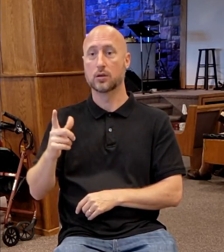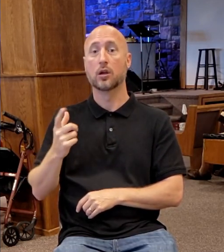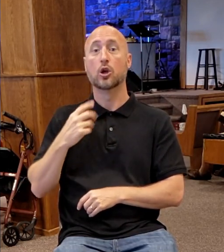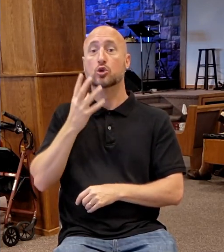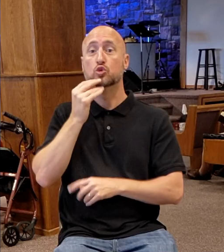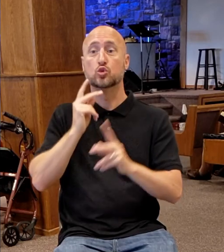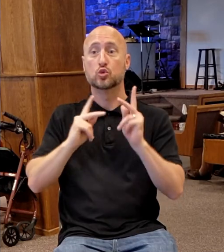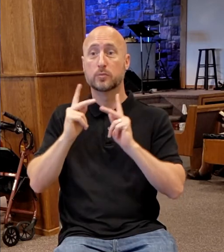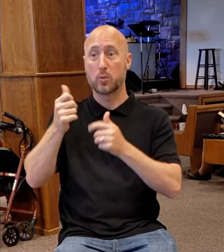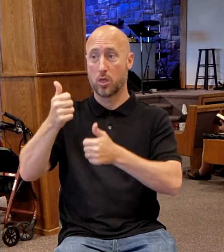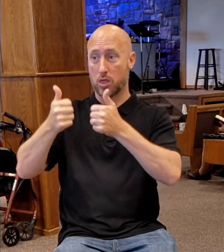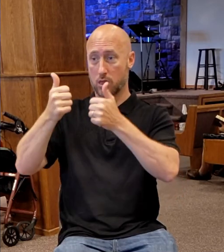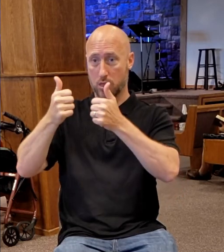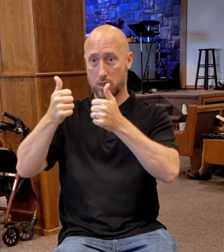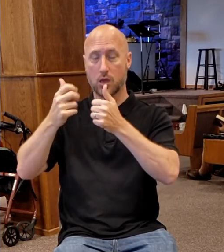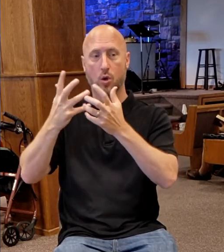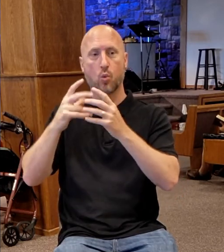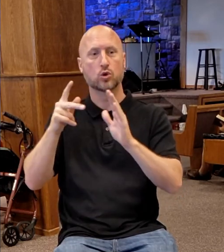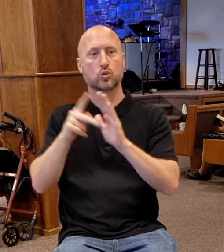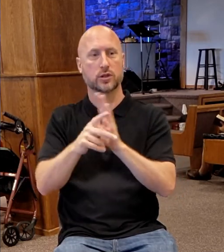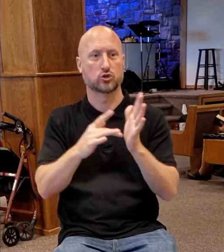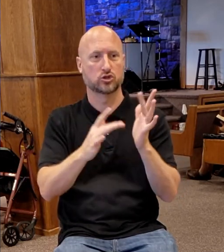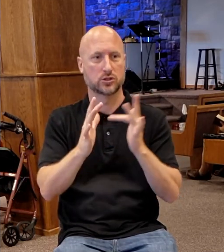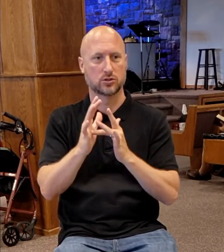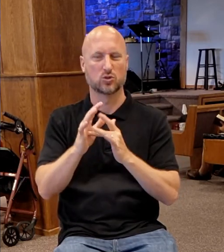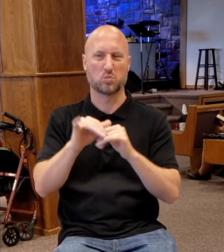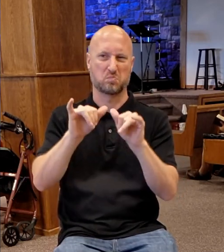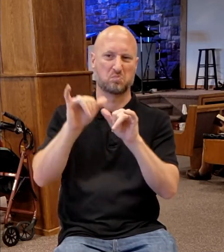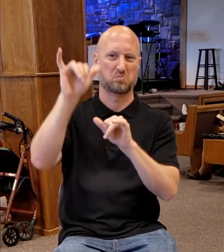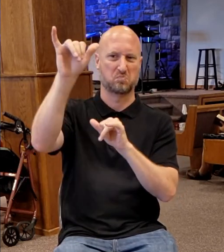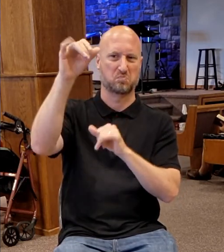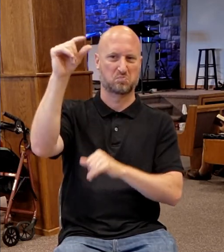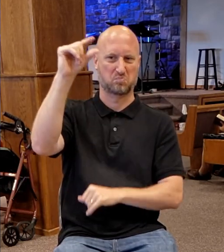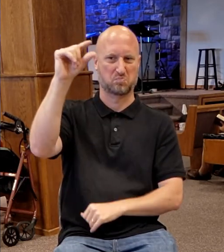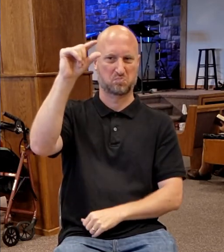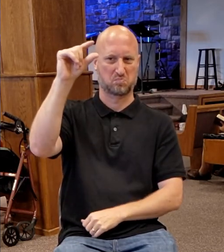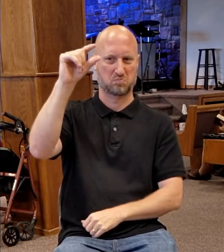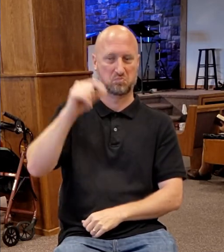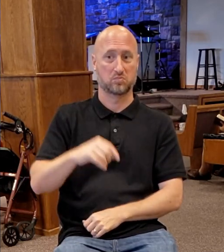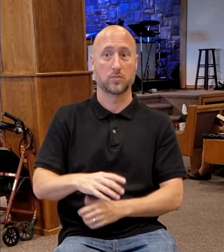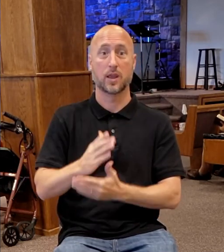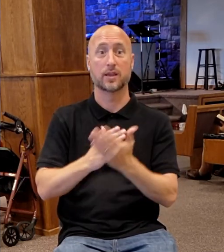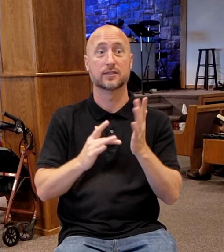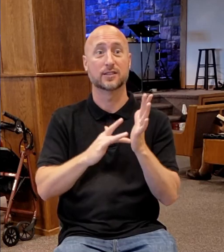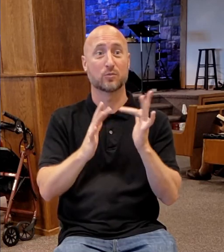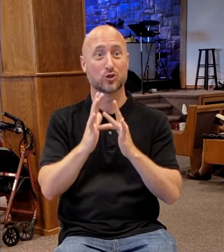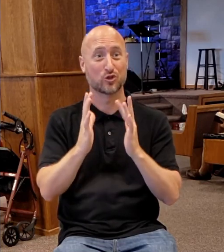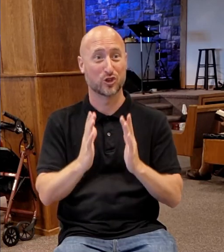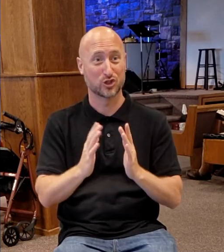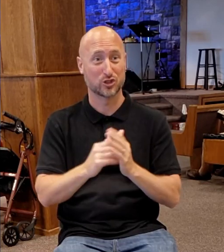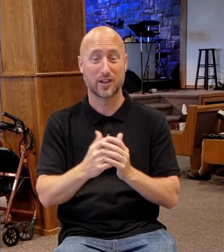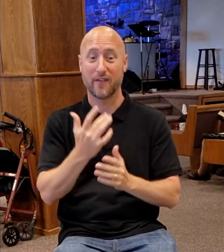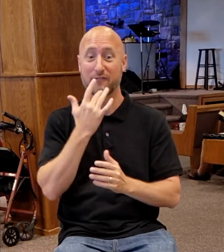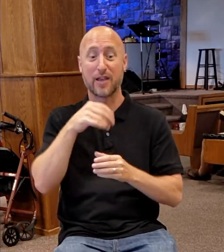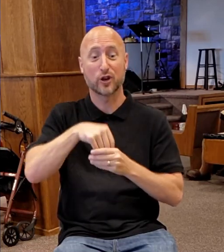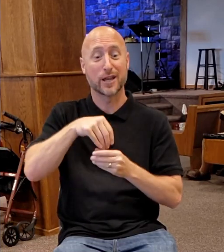Now, by the way, some Christians, their favorite indoor sport is religious controversy. If there are